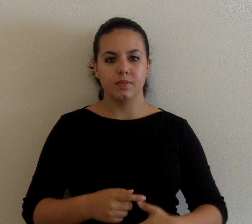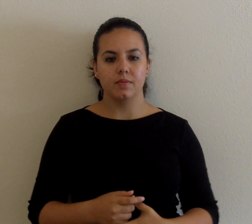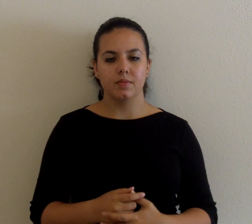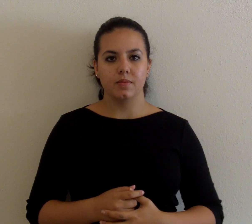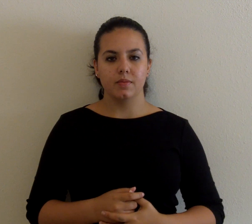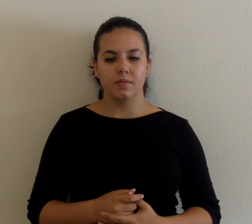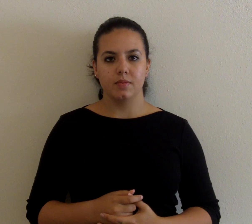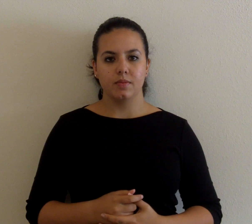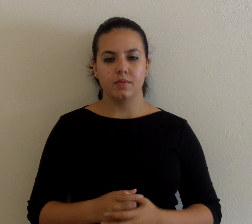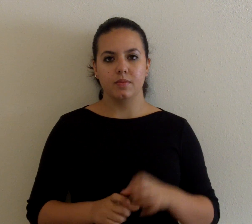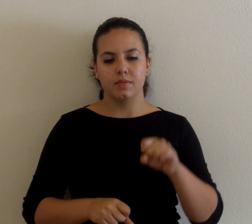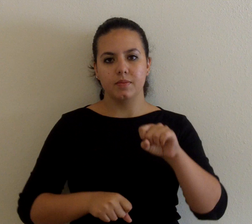Bicycle.